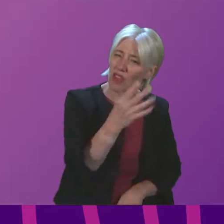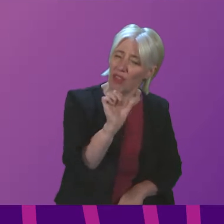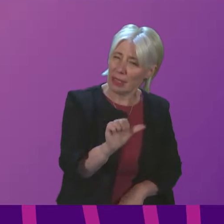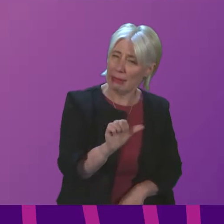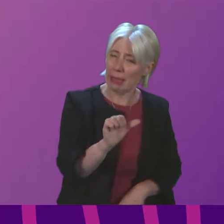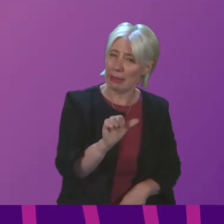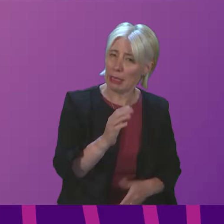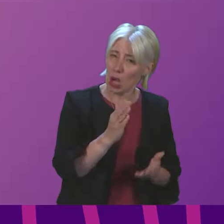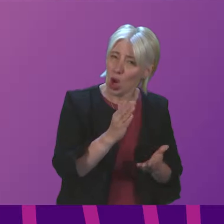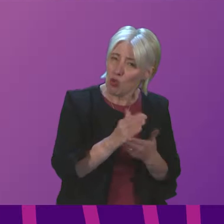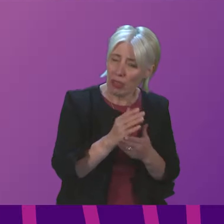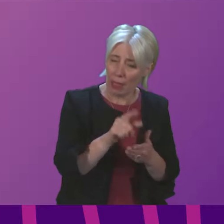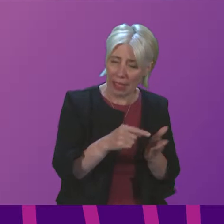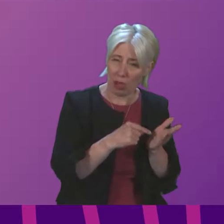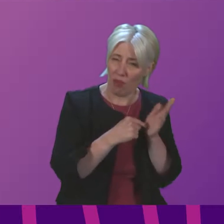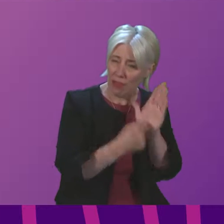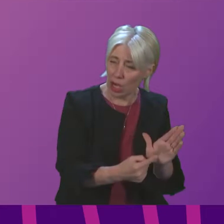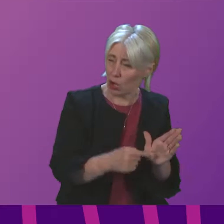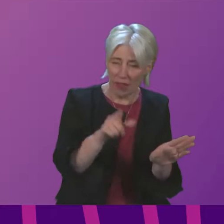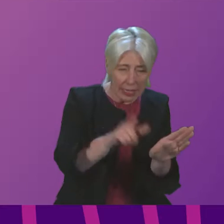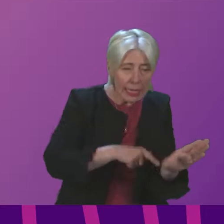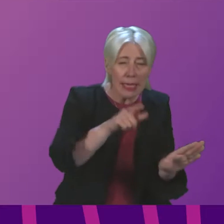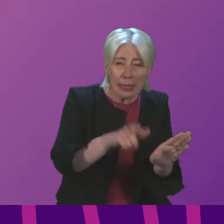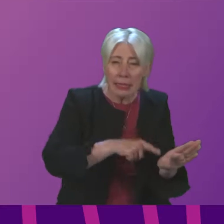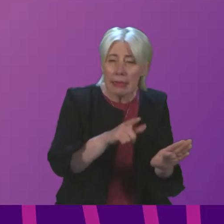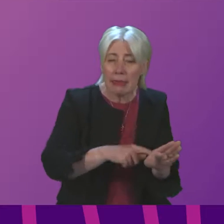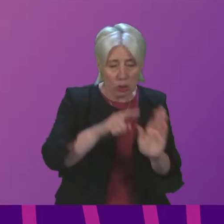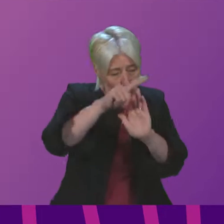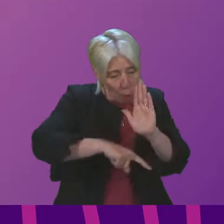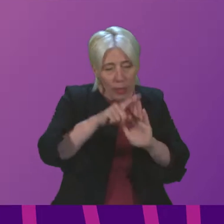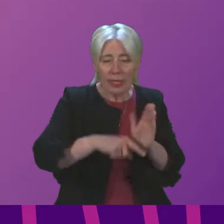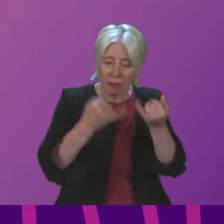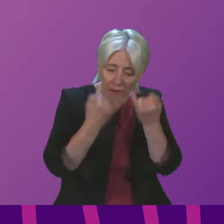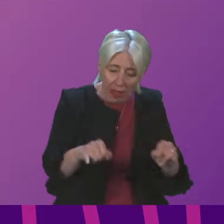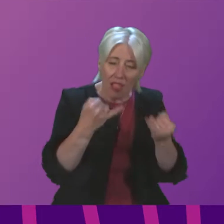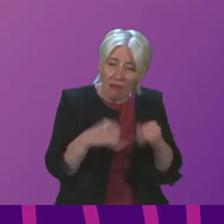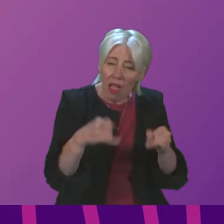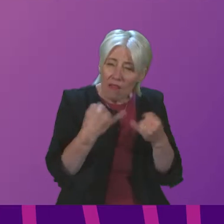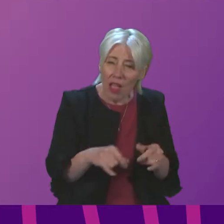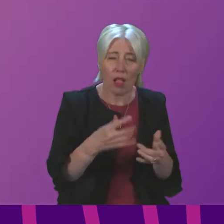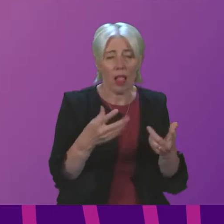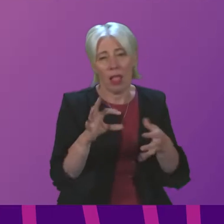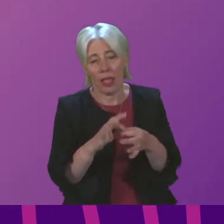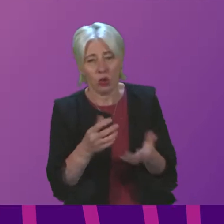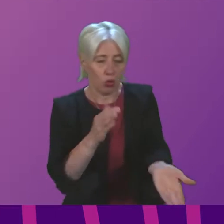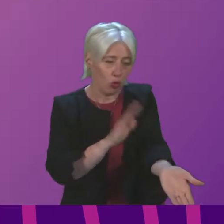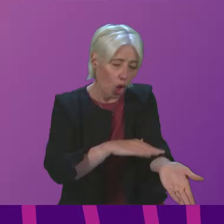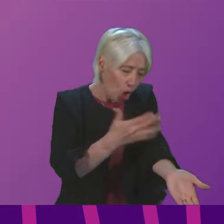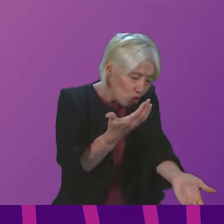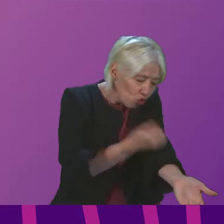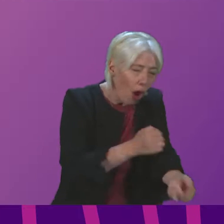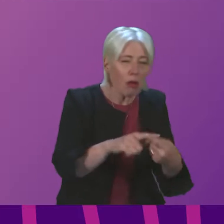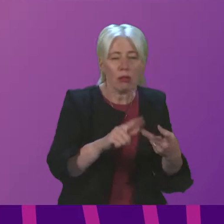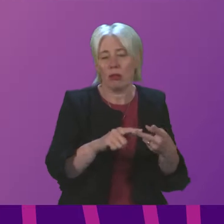reflection of years and years of failed Government policies on drugs, on mental health and on